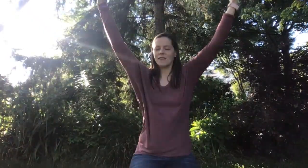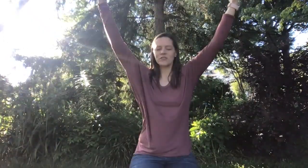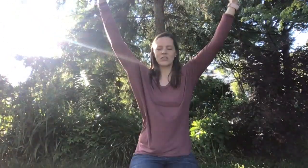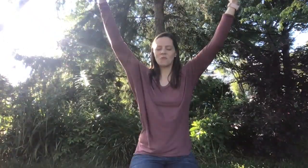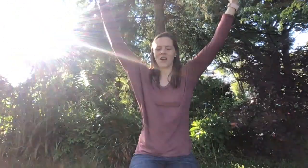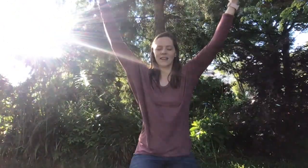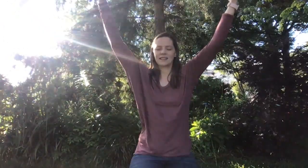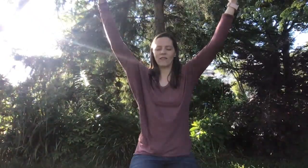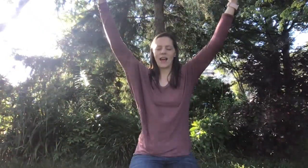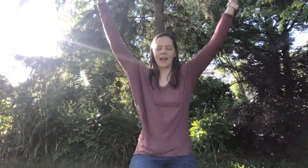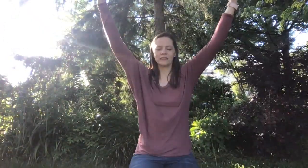you want is fine.